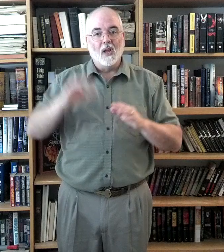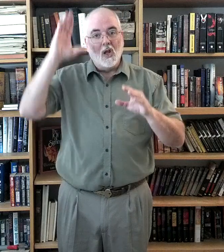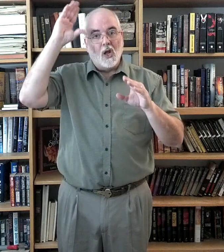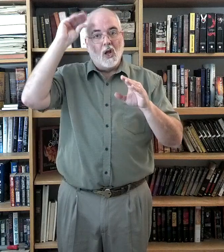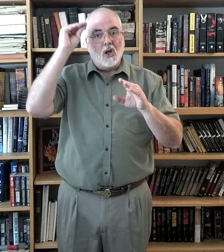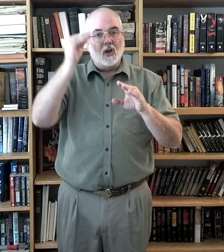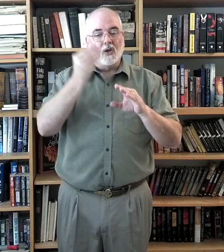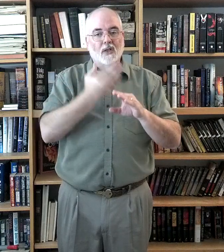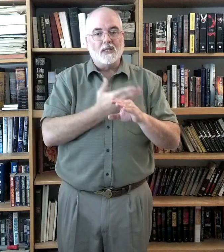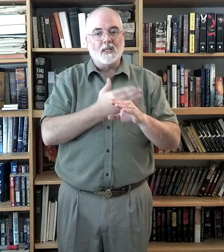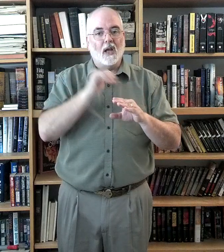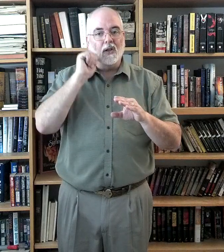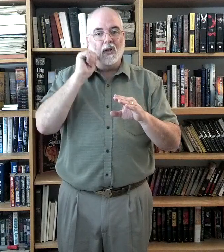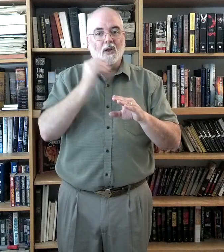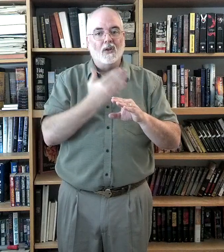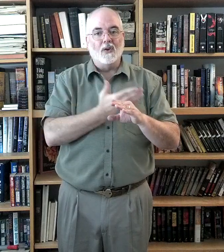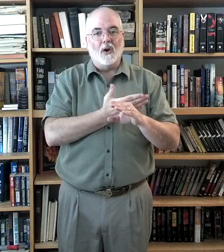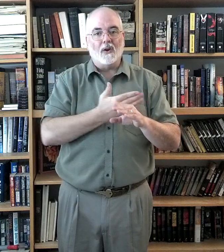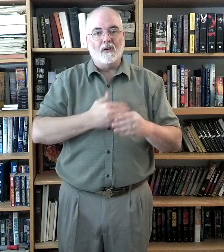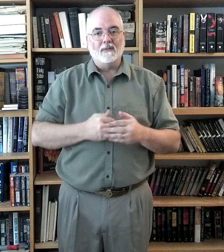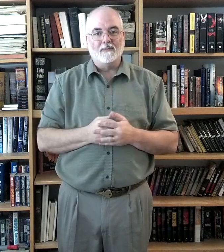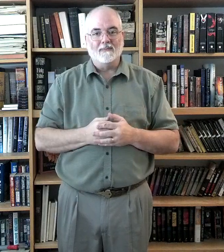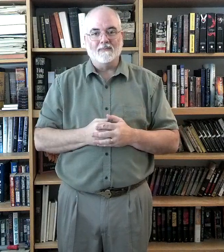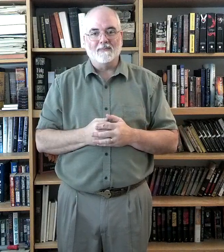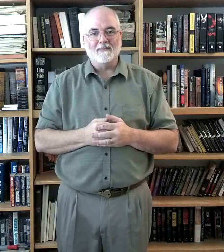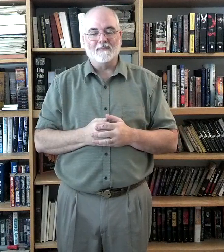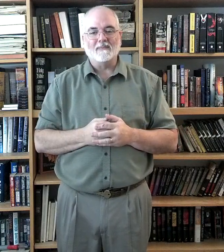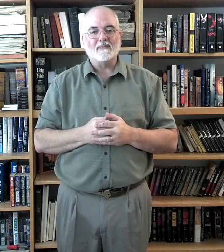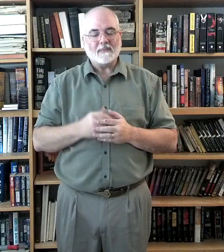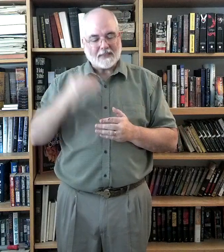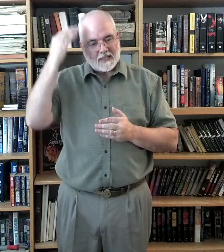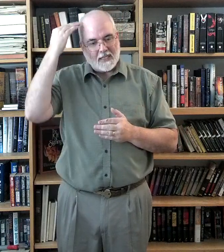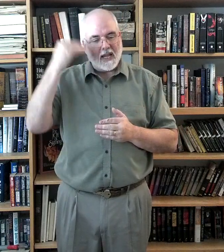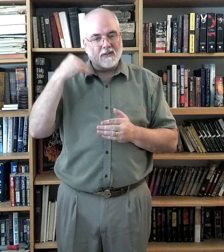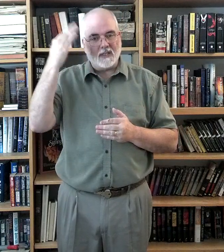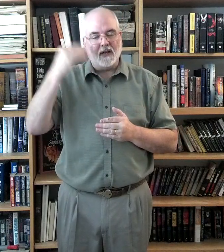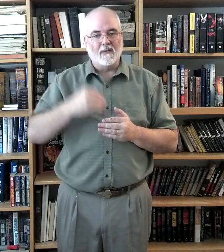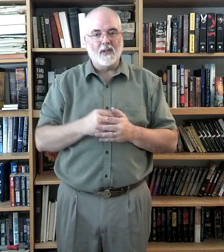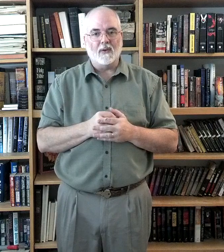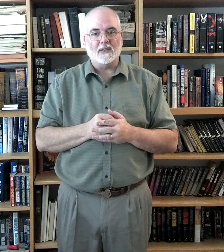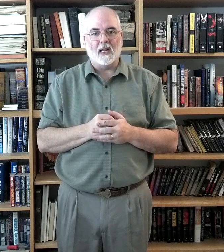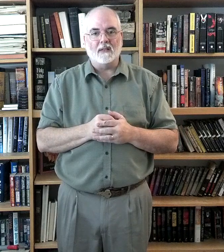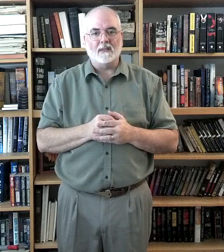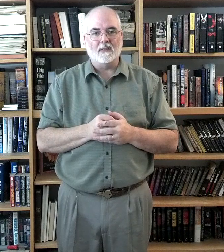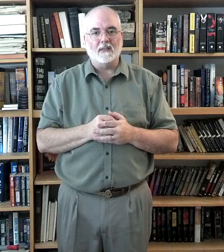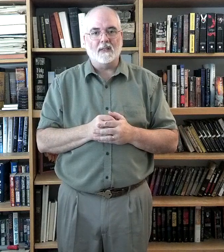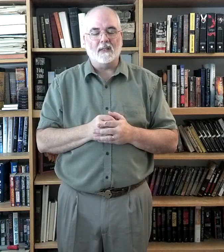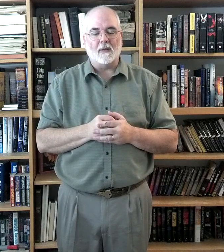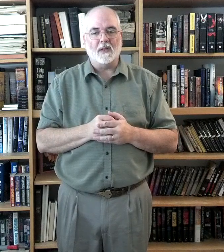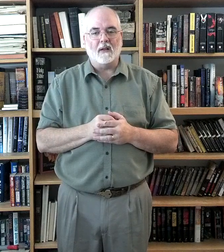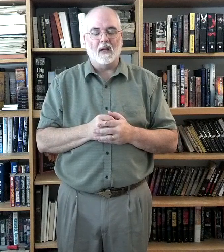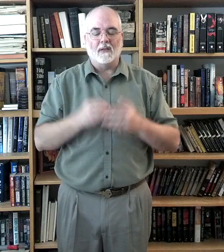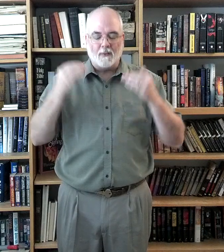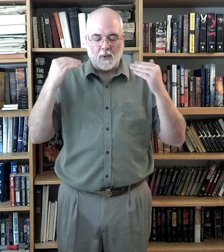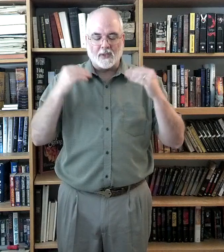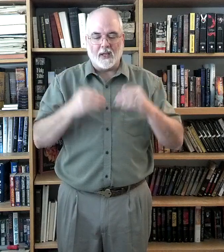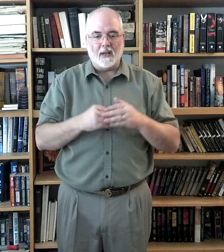son, daughter, you know, different side, different parts of the head,